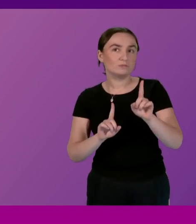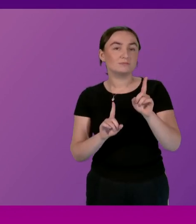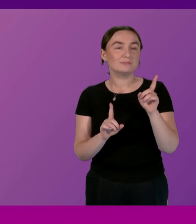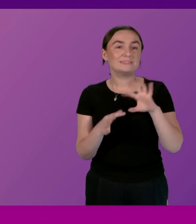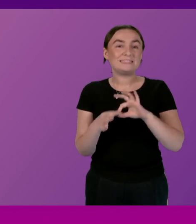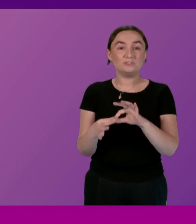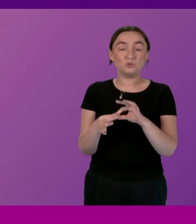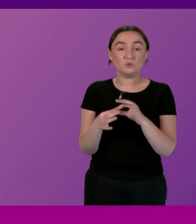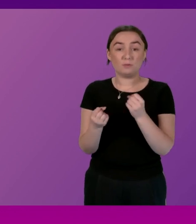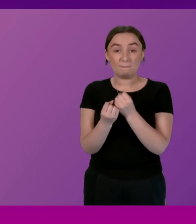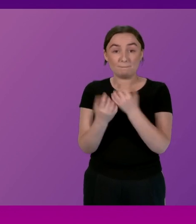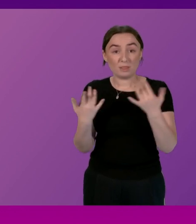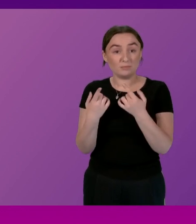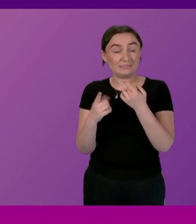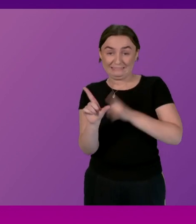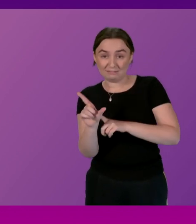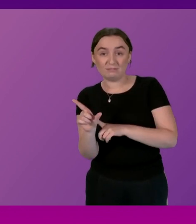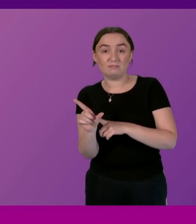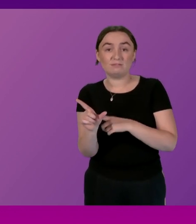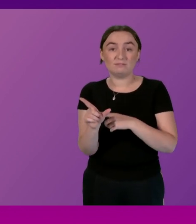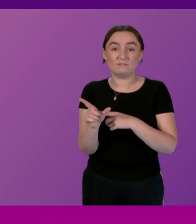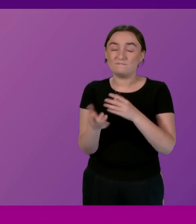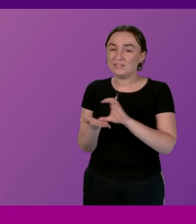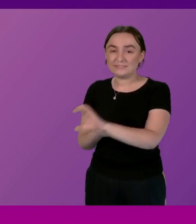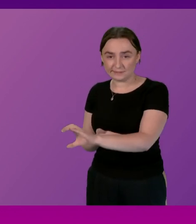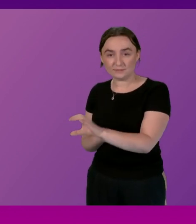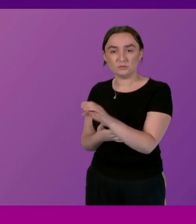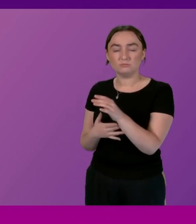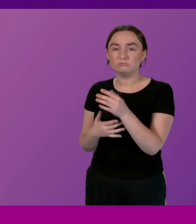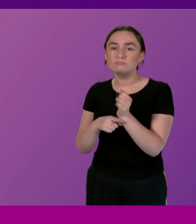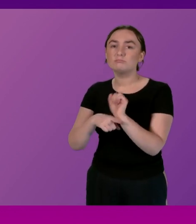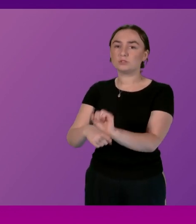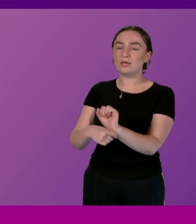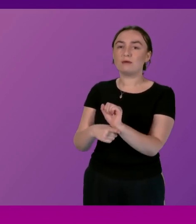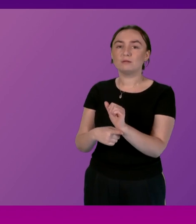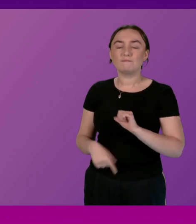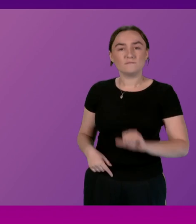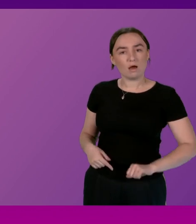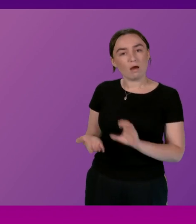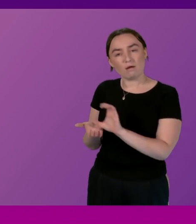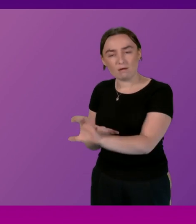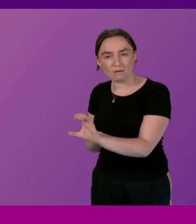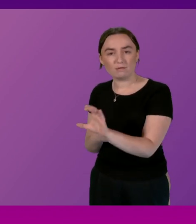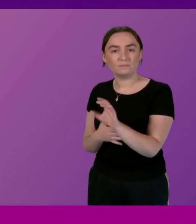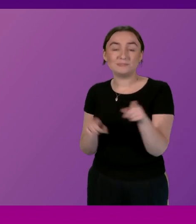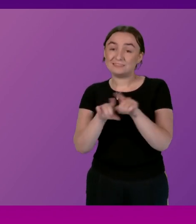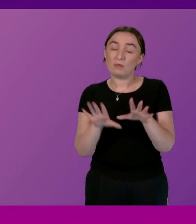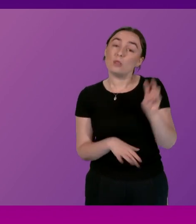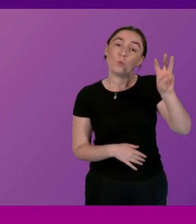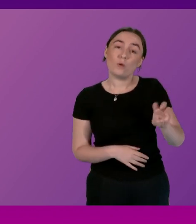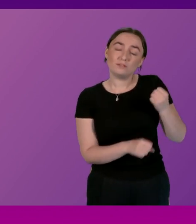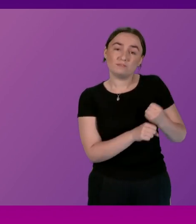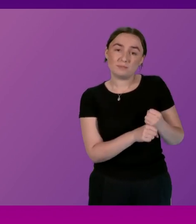such as the Welsh government has done to protect agricultural funding particularly given the significant role that agriculture is